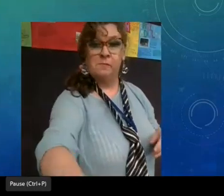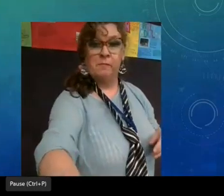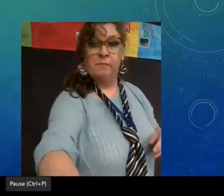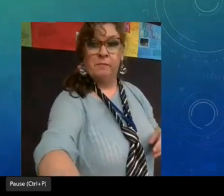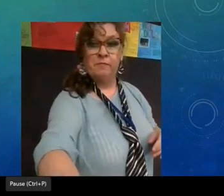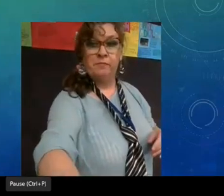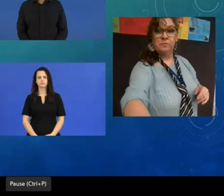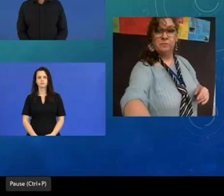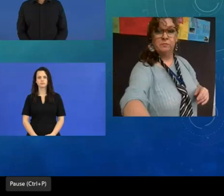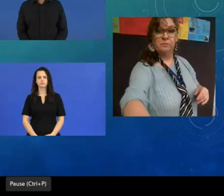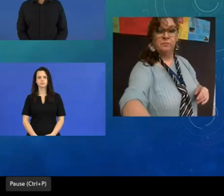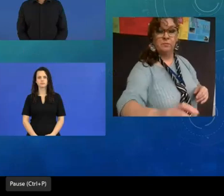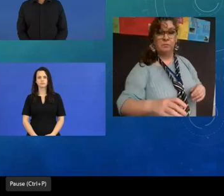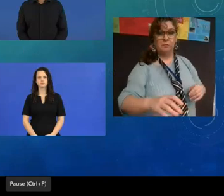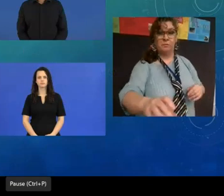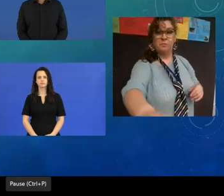that are written down